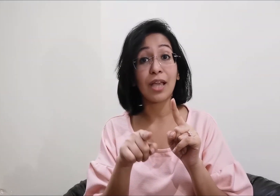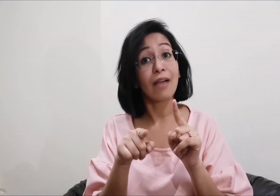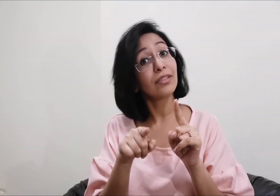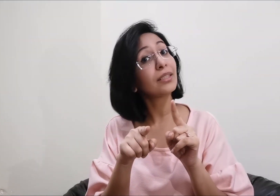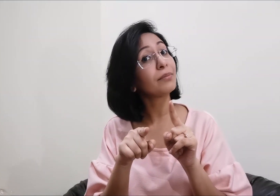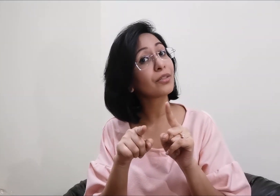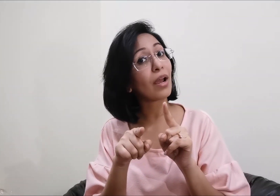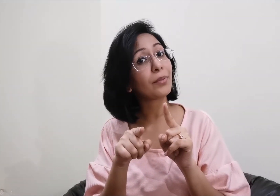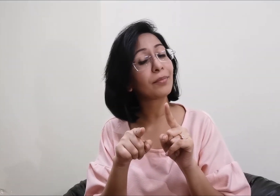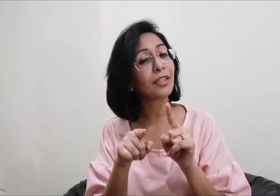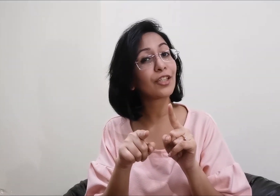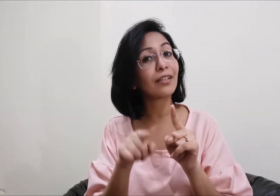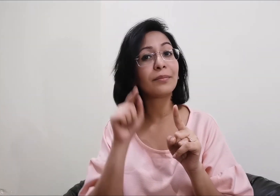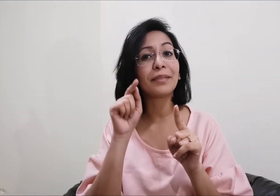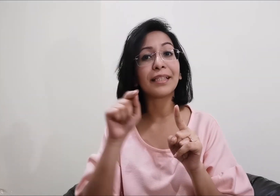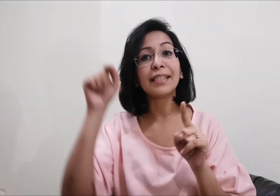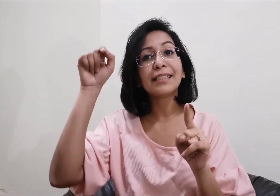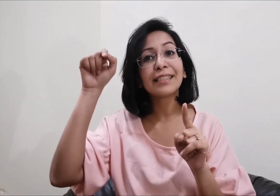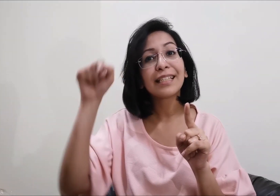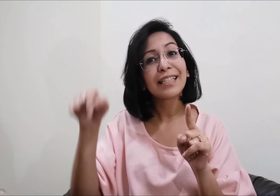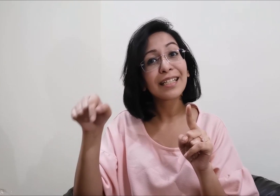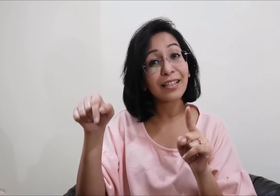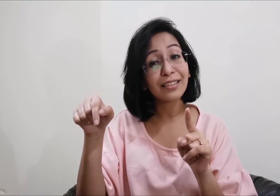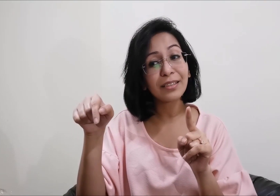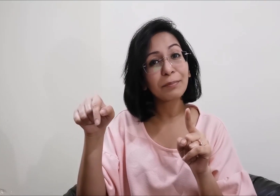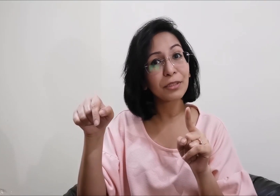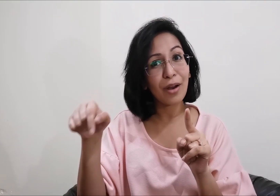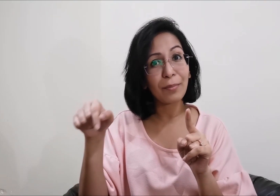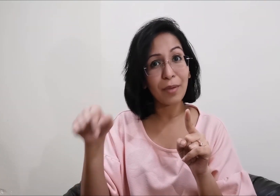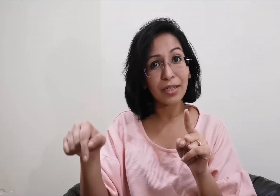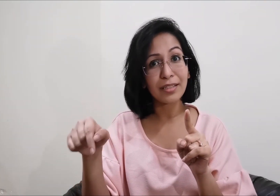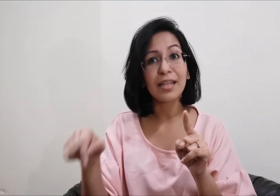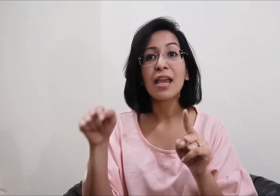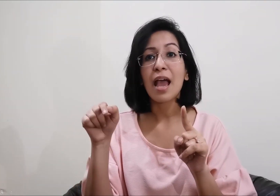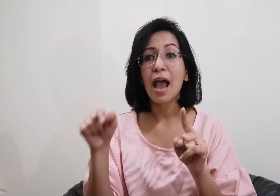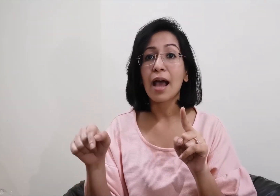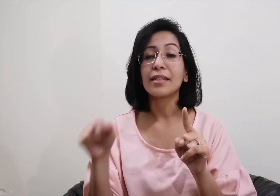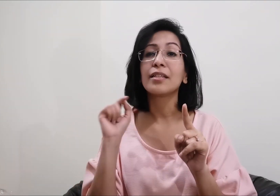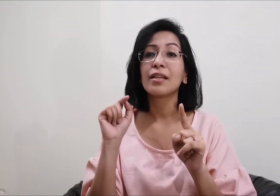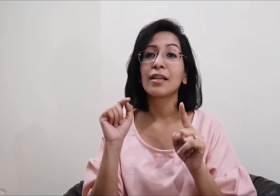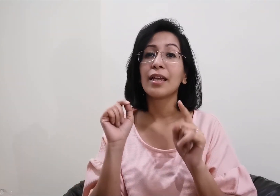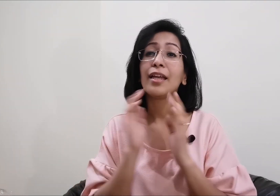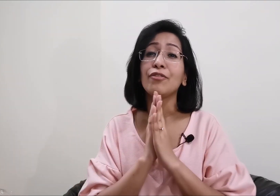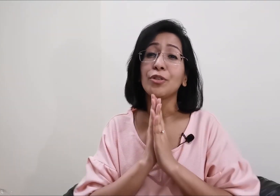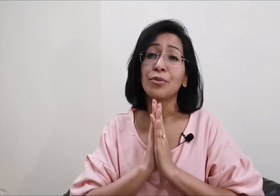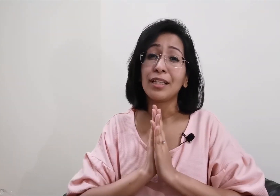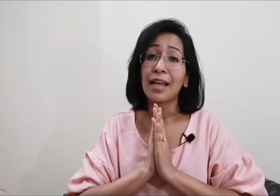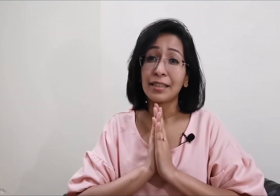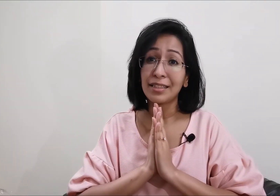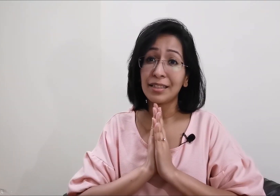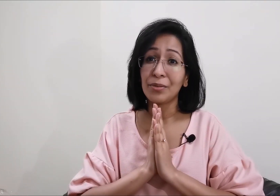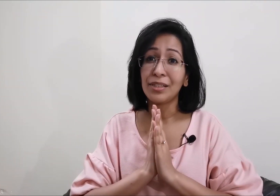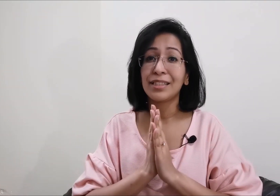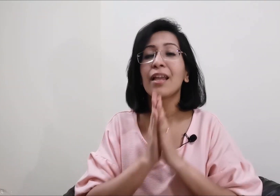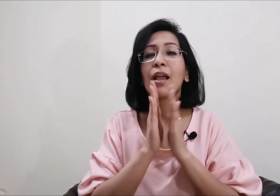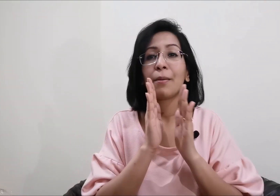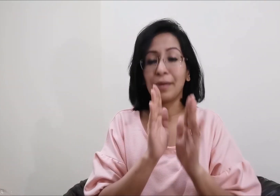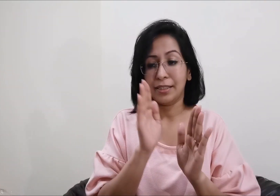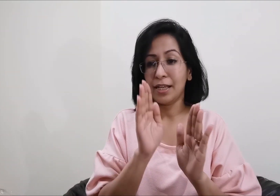you haven't subscribed to my channel please click the subscribe button and if you really like this series please